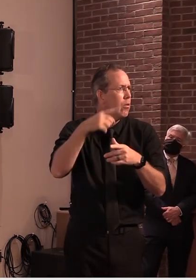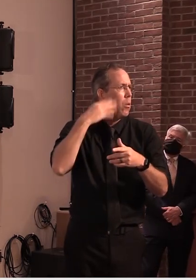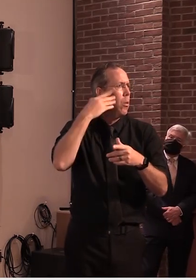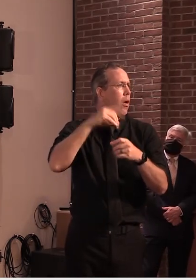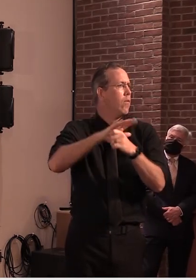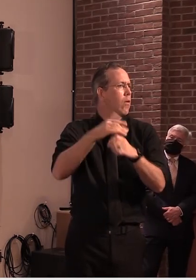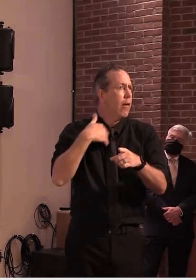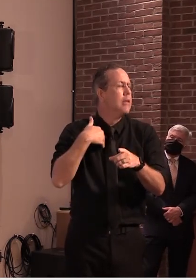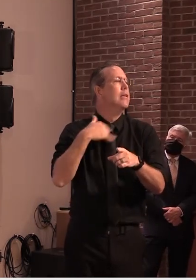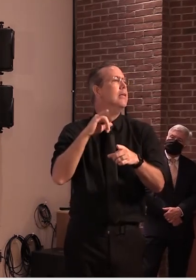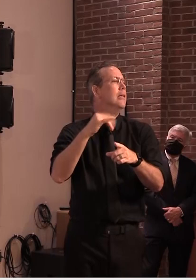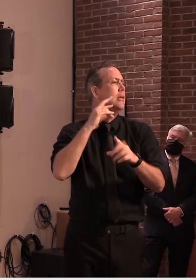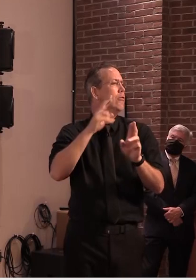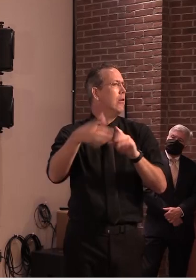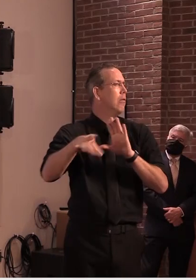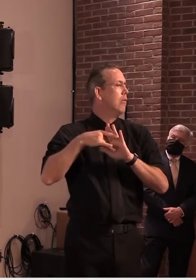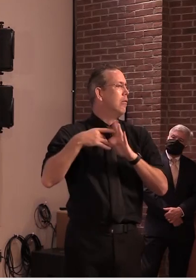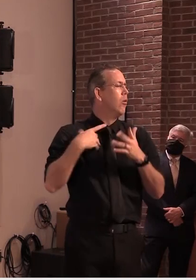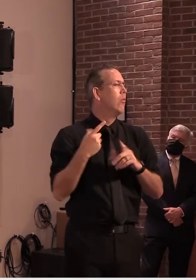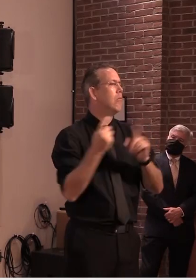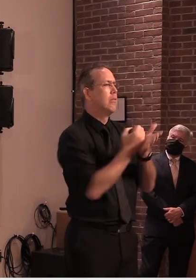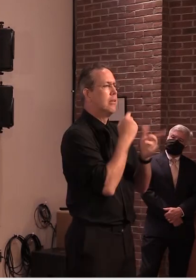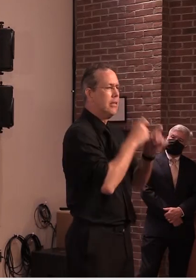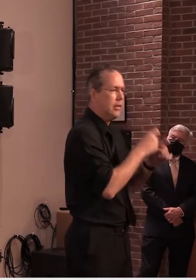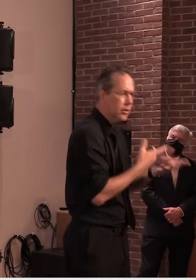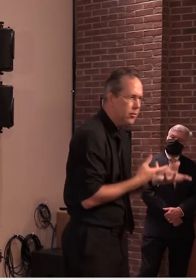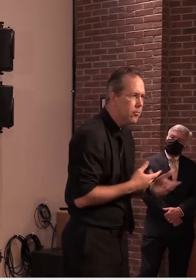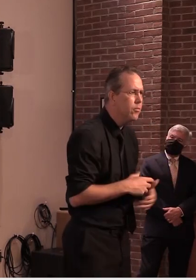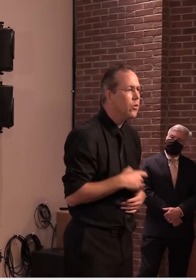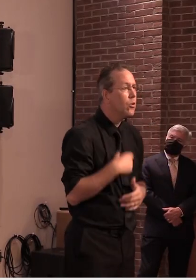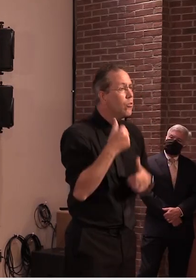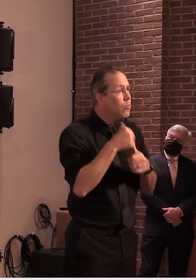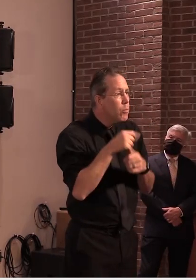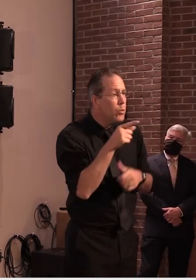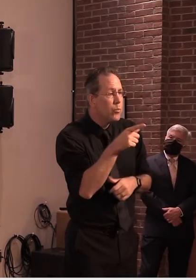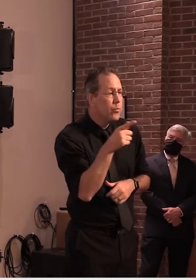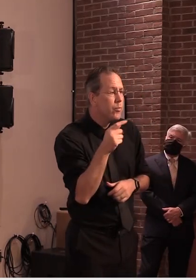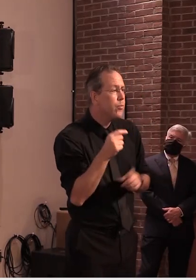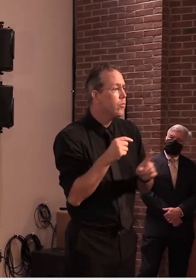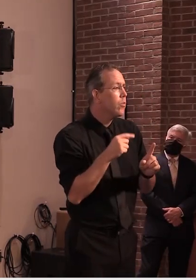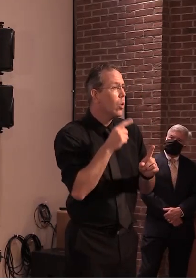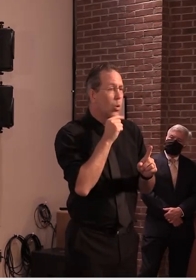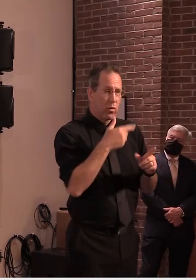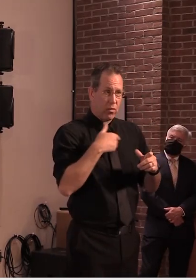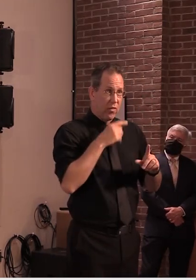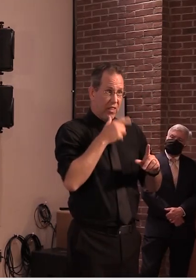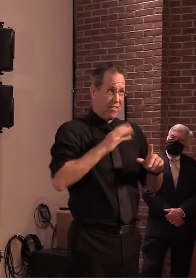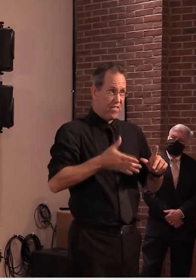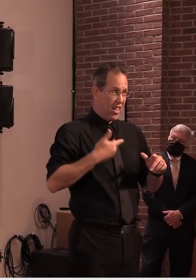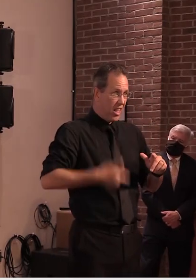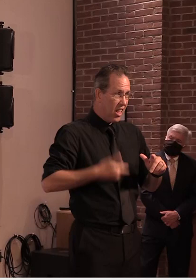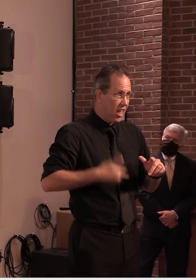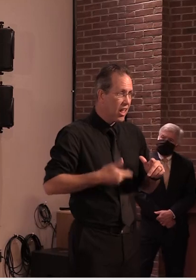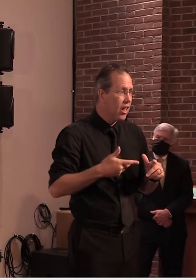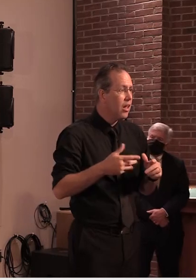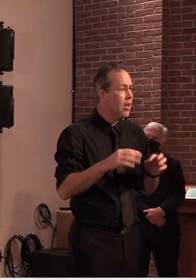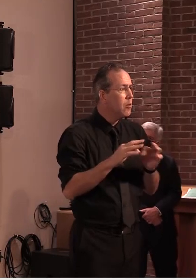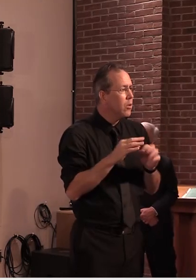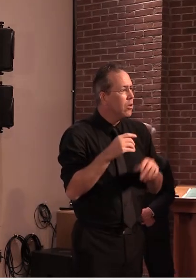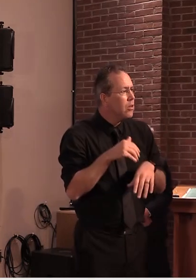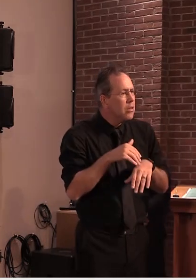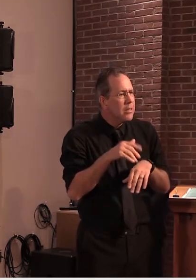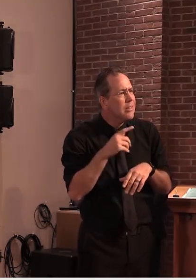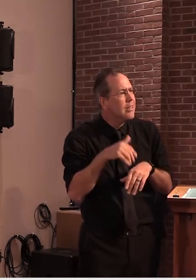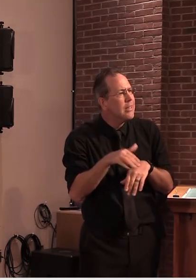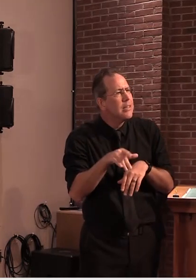steer many of the asymptomatic individuals to a multitude of other sites whether it be their primary